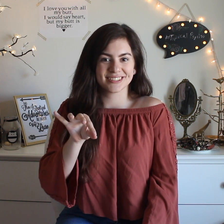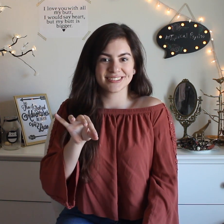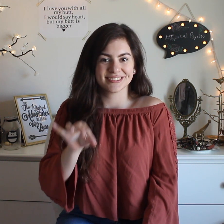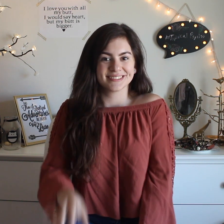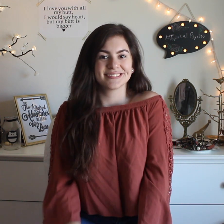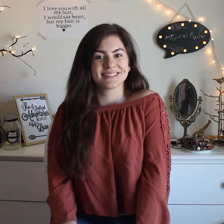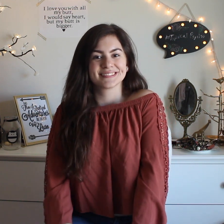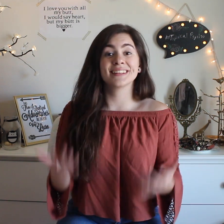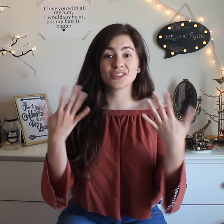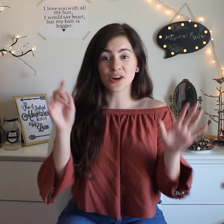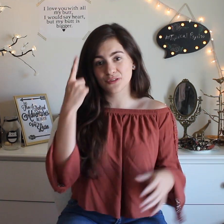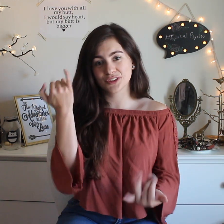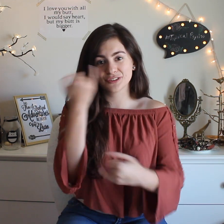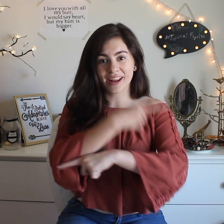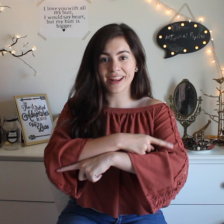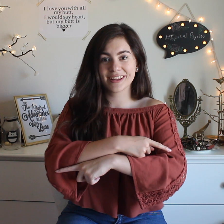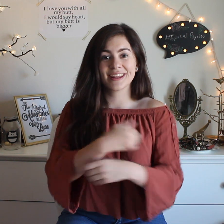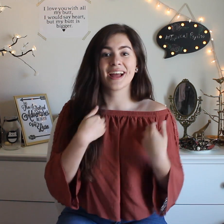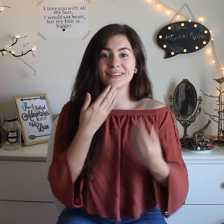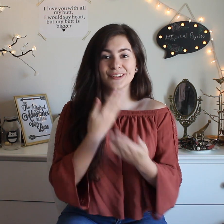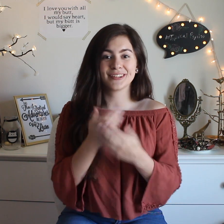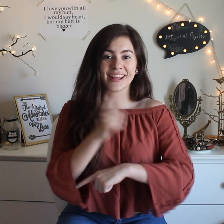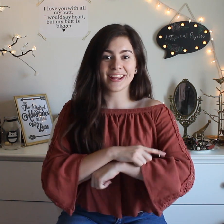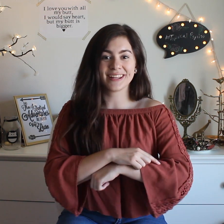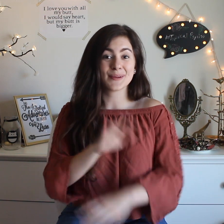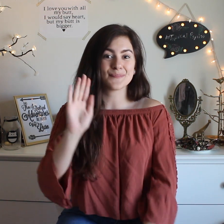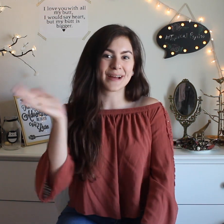that's all for today have a good day bye